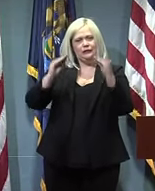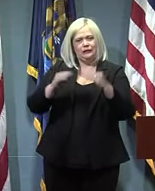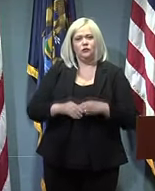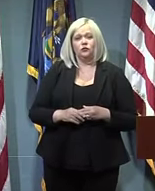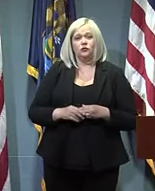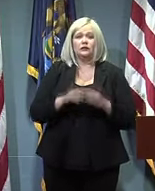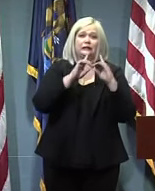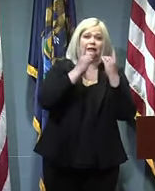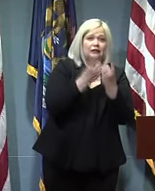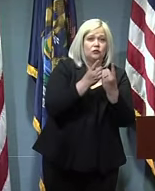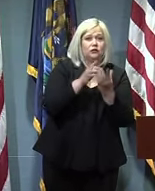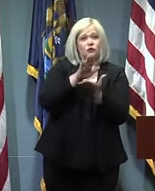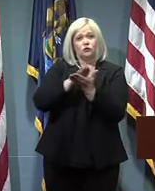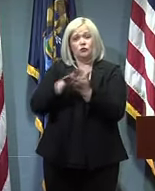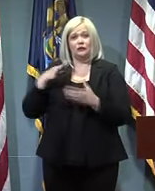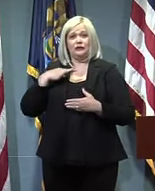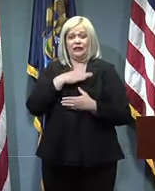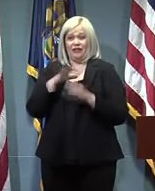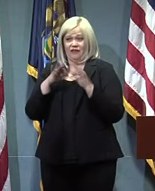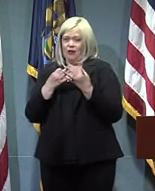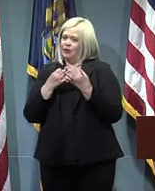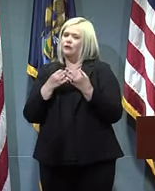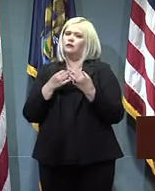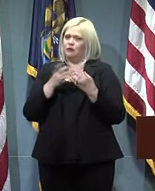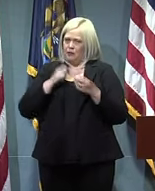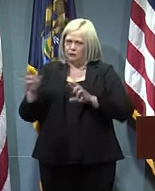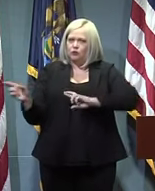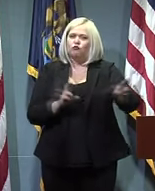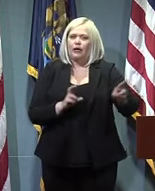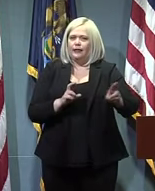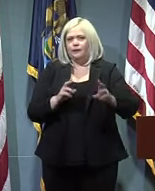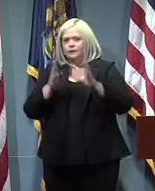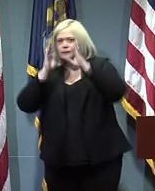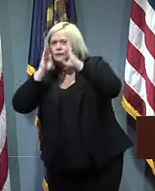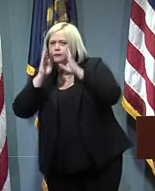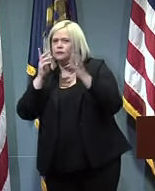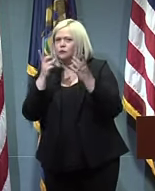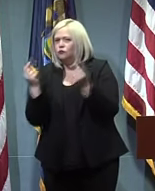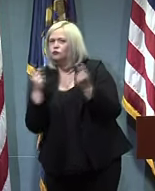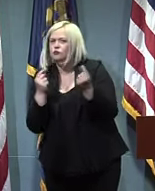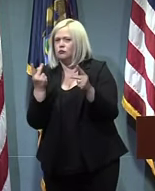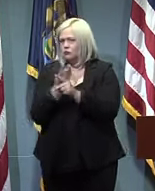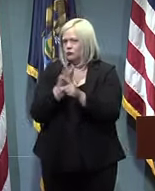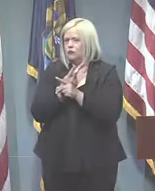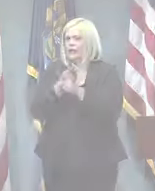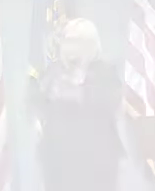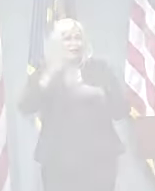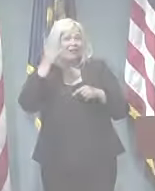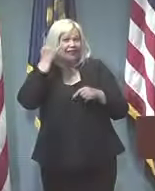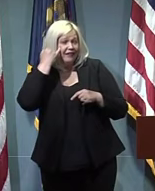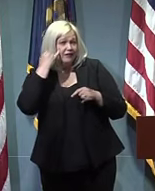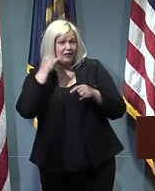staff and families must be nimble and we've got to be prepared to move backwards if there is evidence of community spread of the virus.